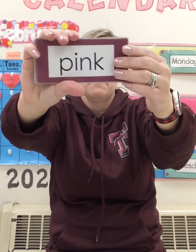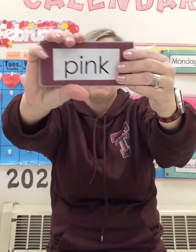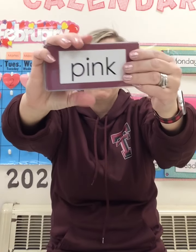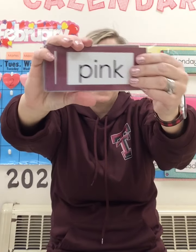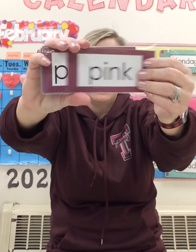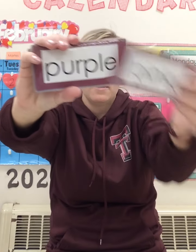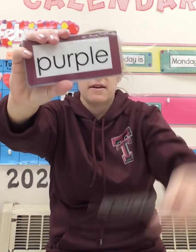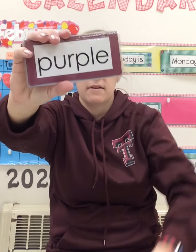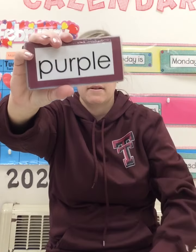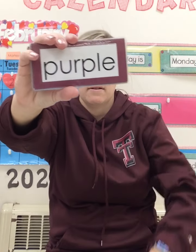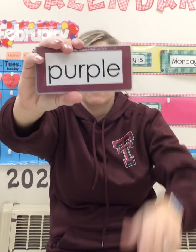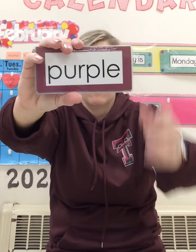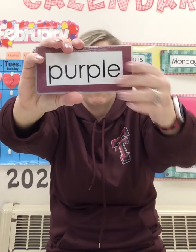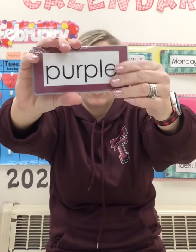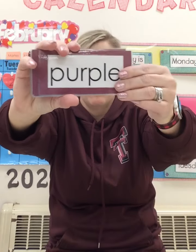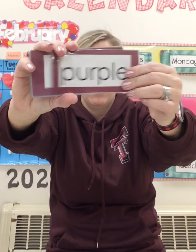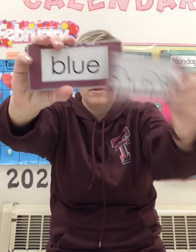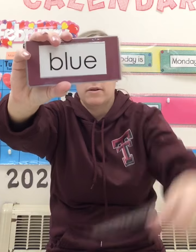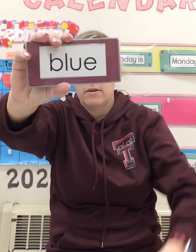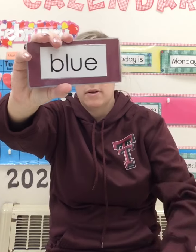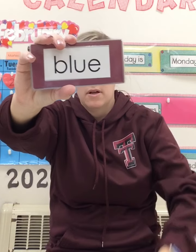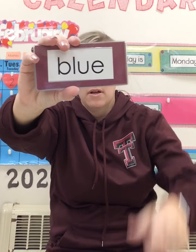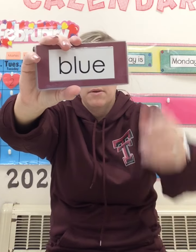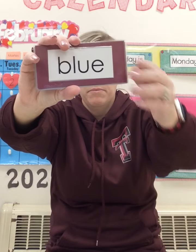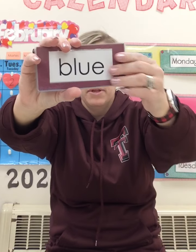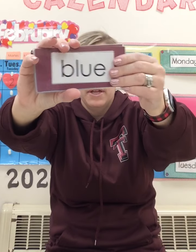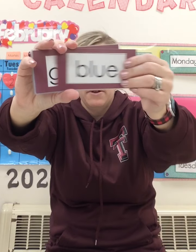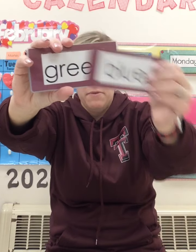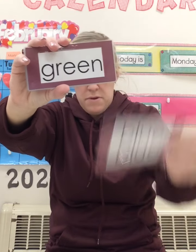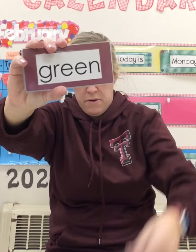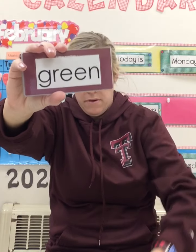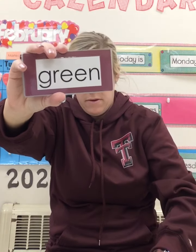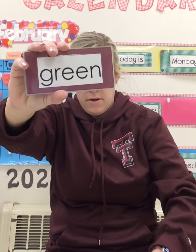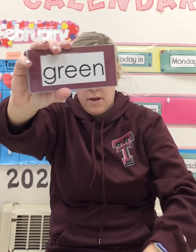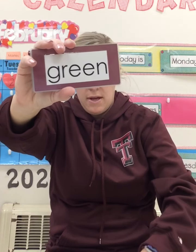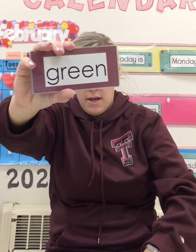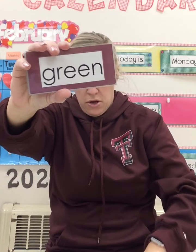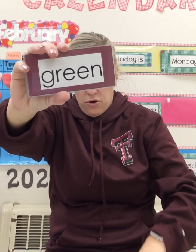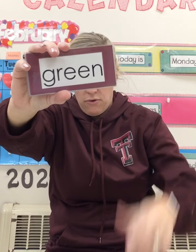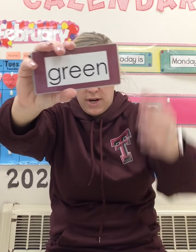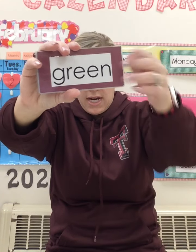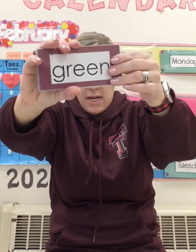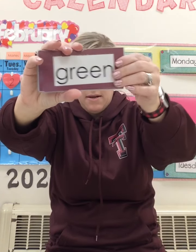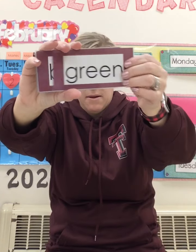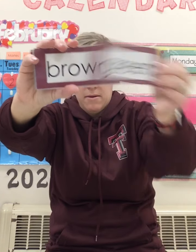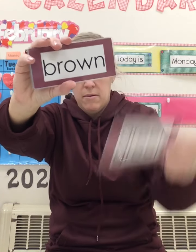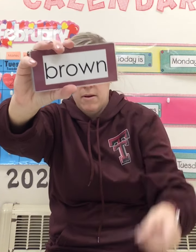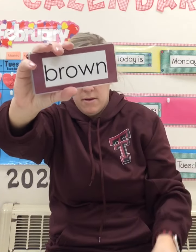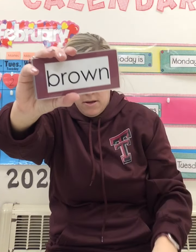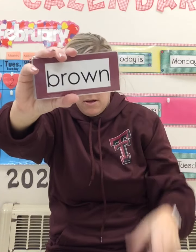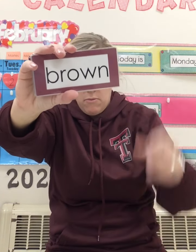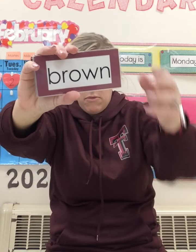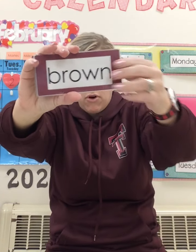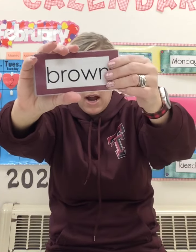Pink, purple, blue, green, brown,